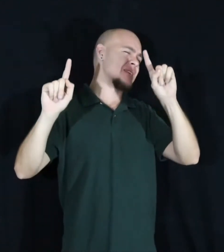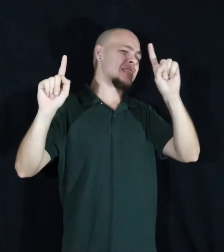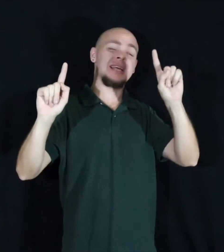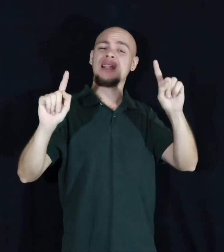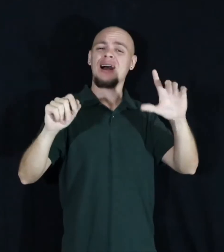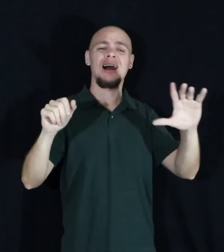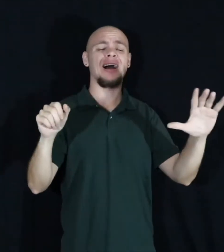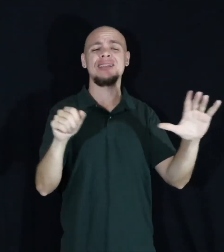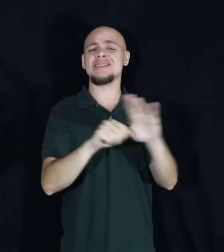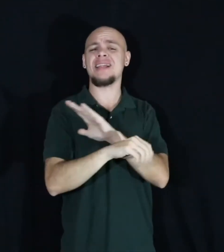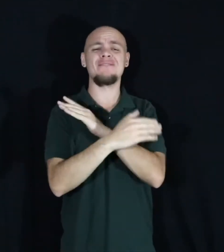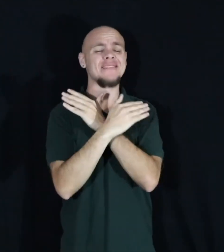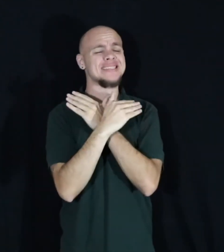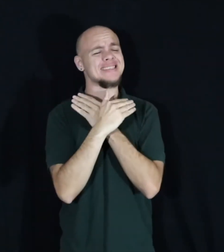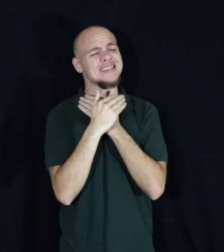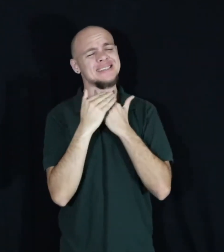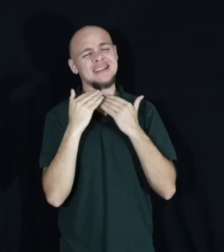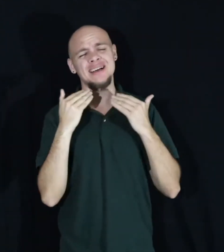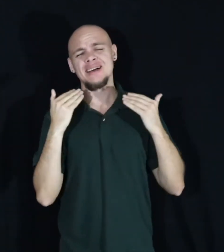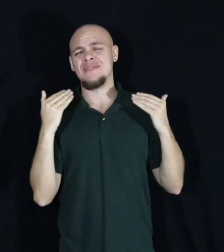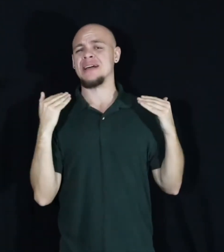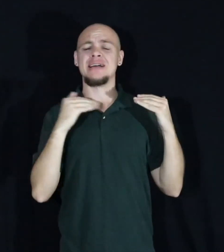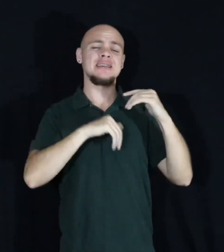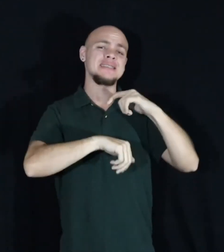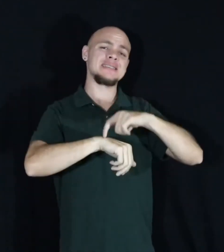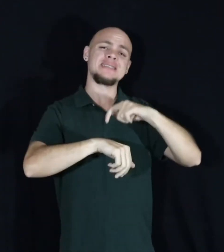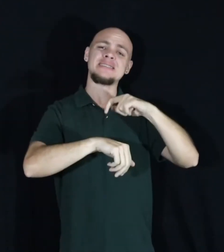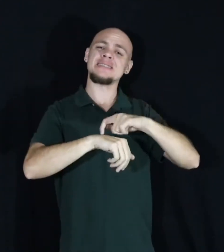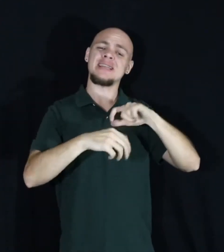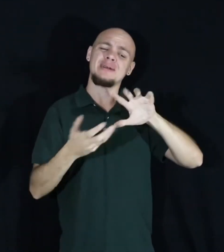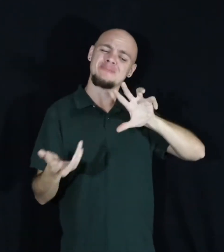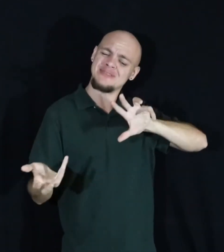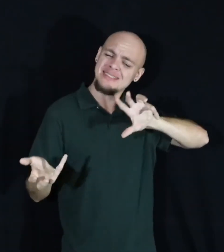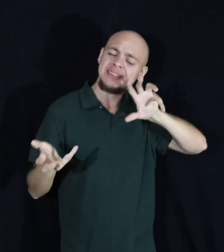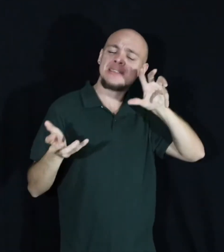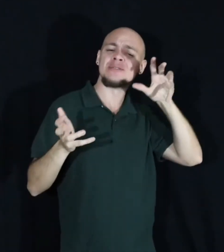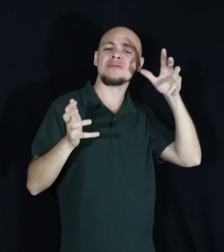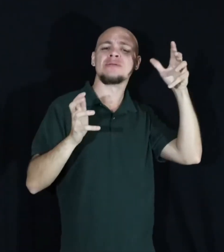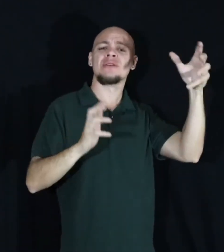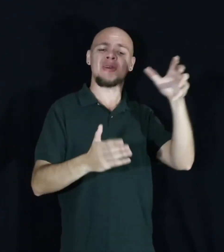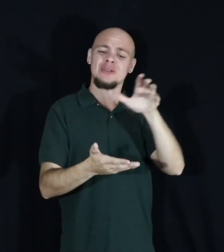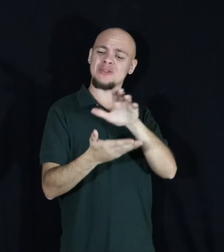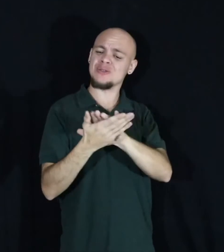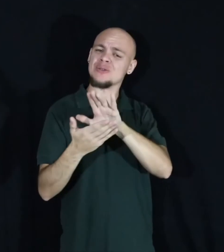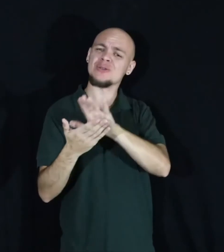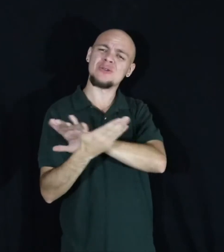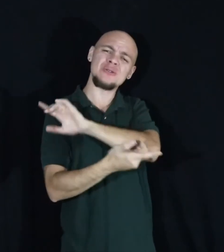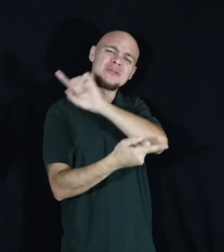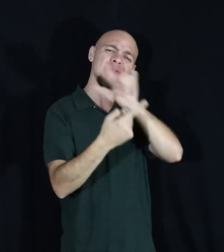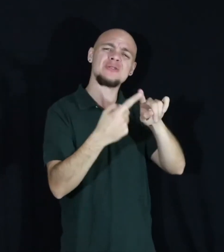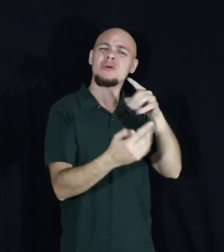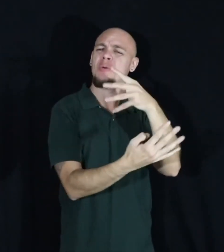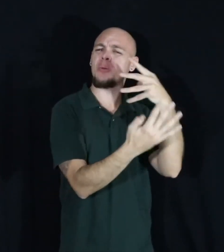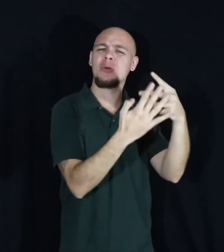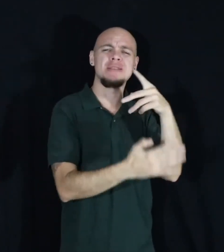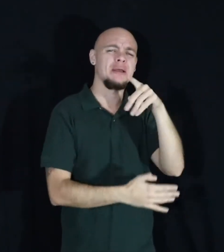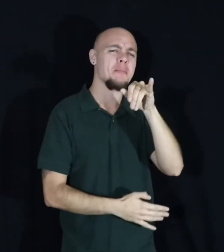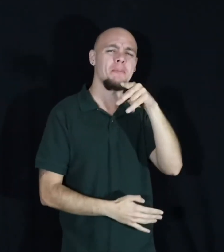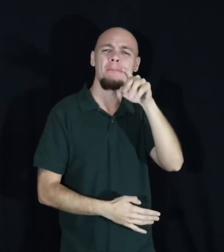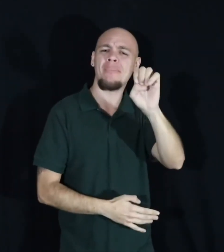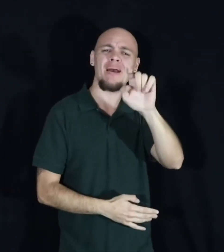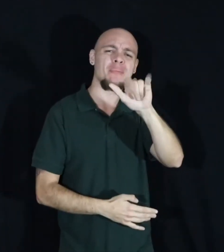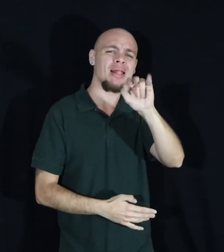is enough. It's time to disrupt. School to prison pipelines no